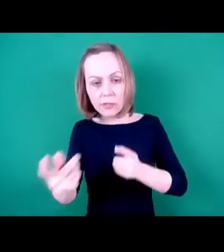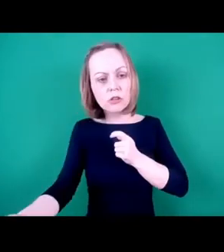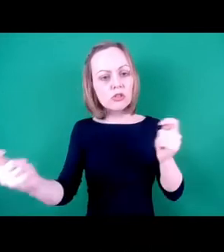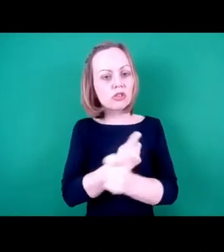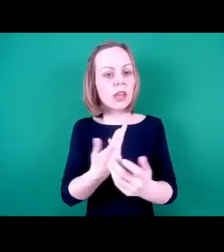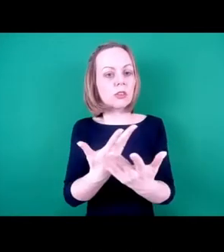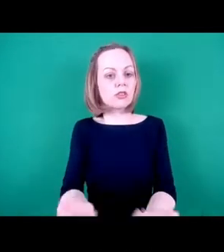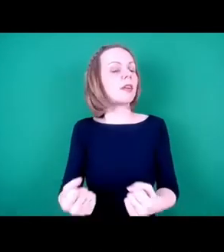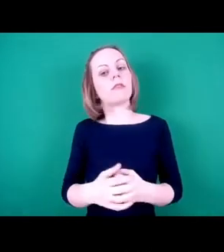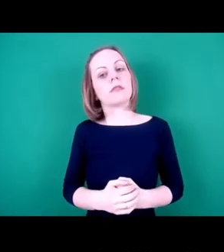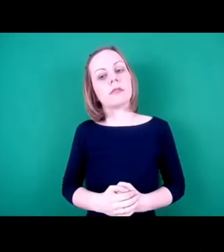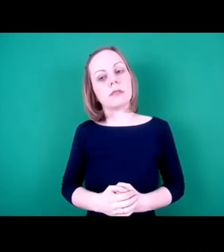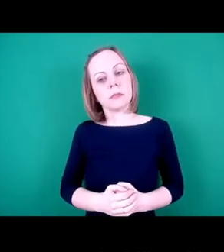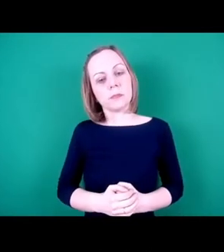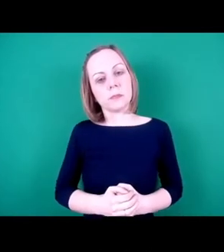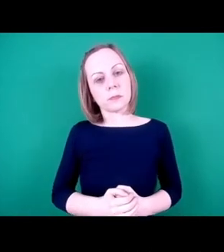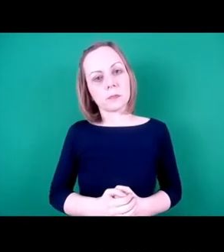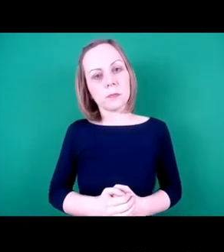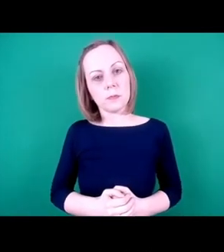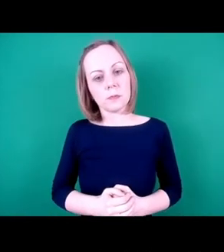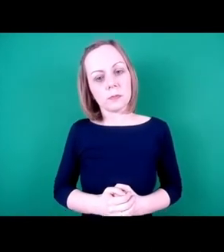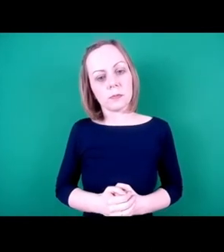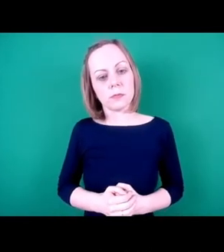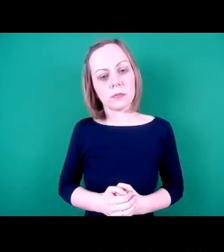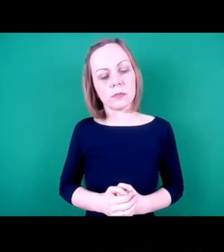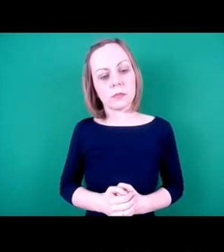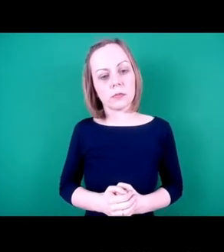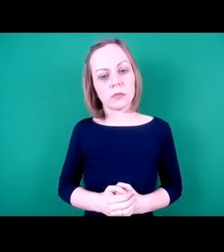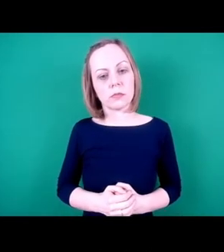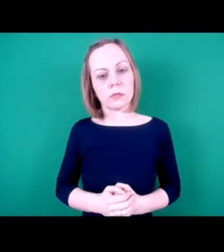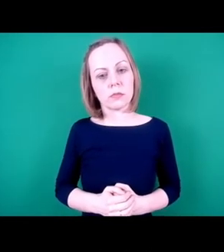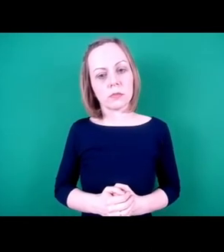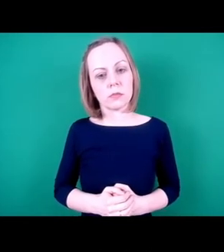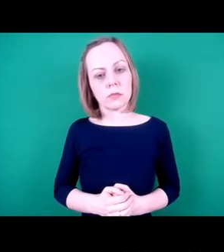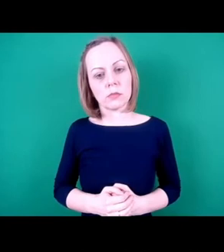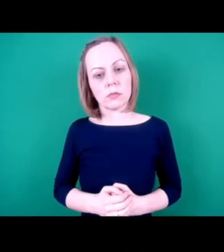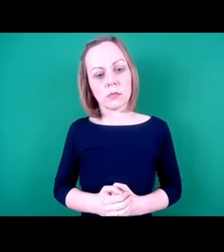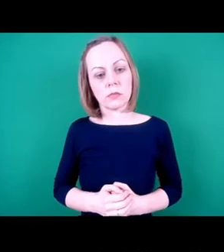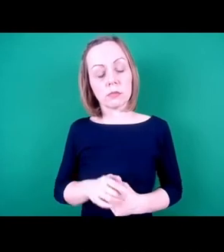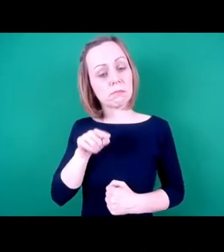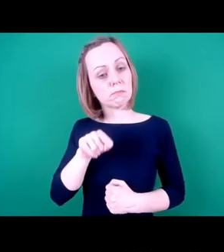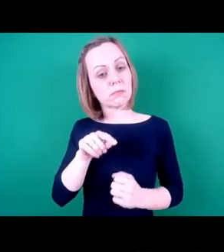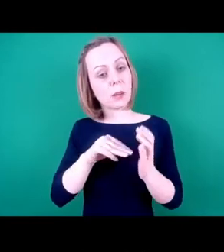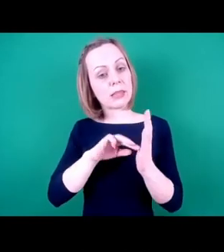So in Milton Keynes, I'm not sure we have all the data.